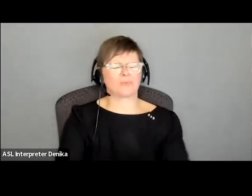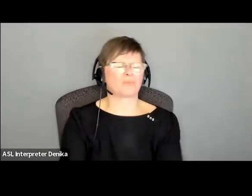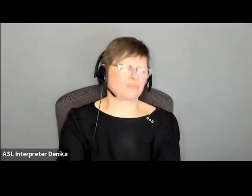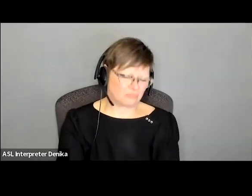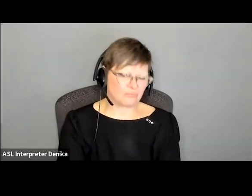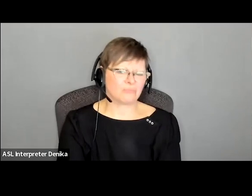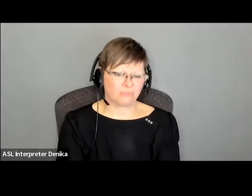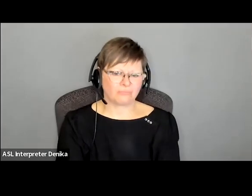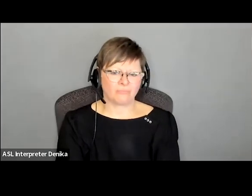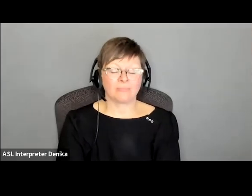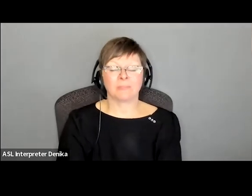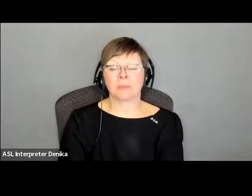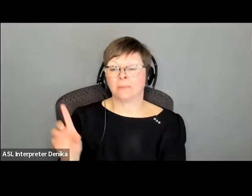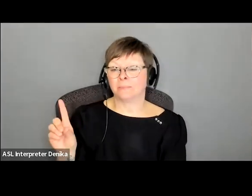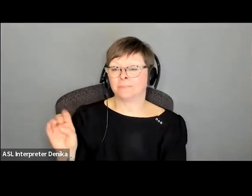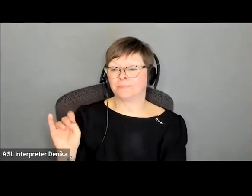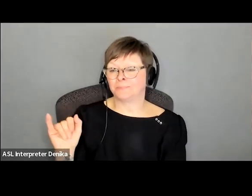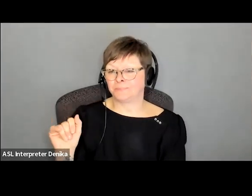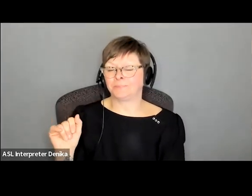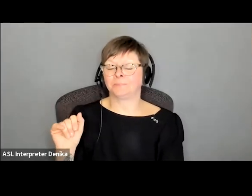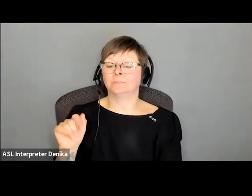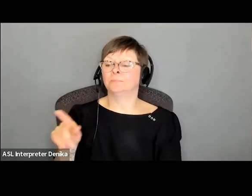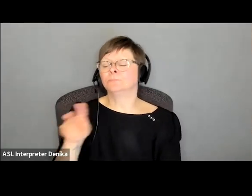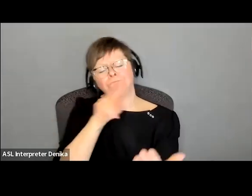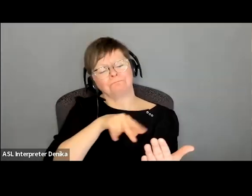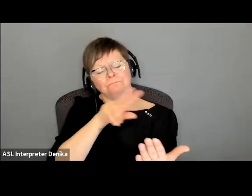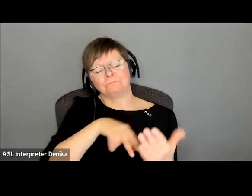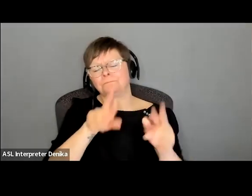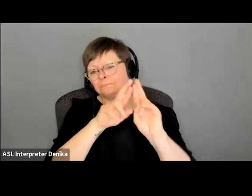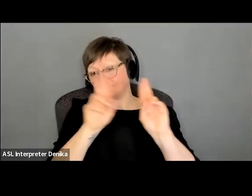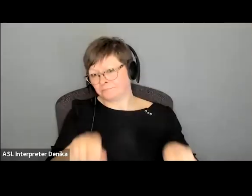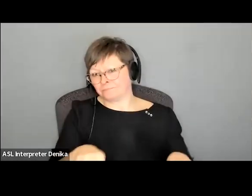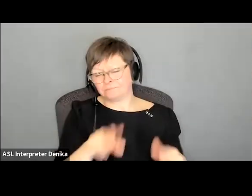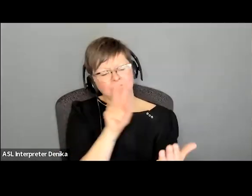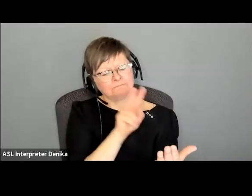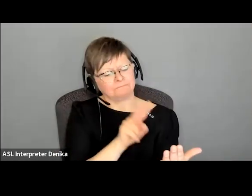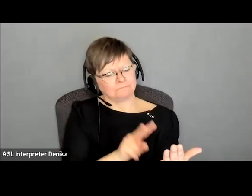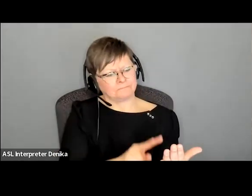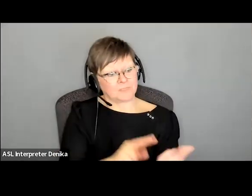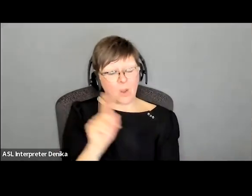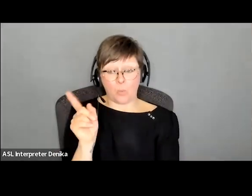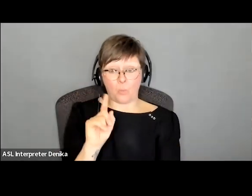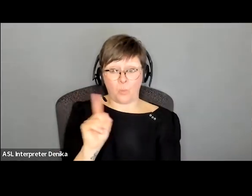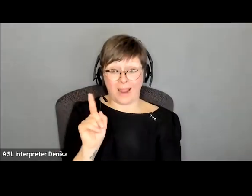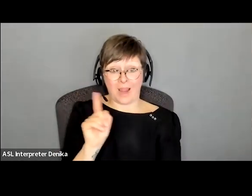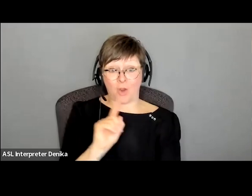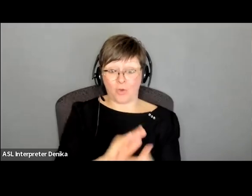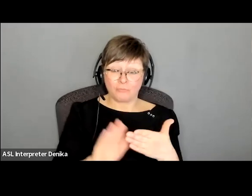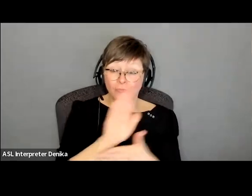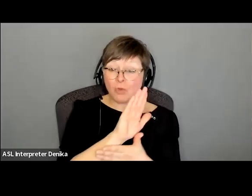when you're looking at resumes does where a person got training make a difference